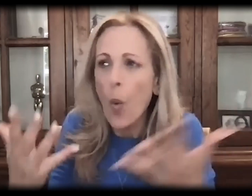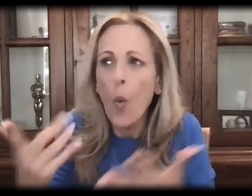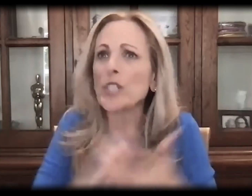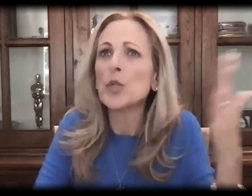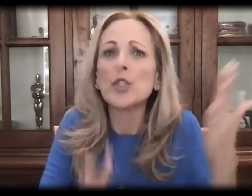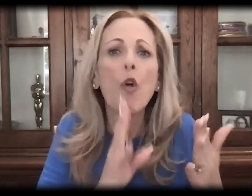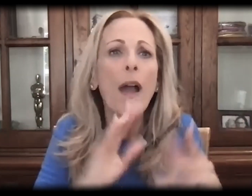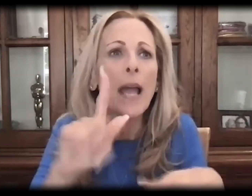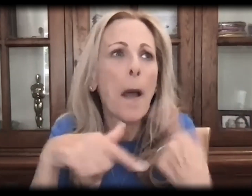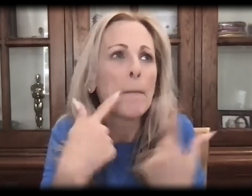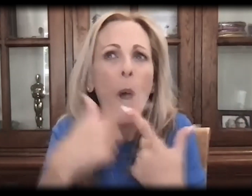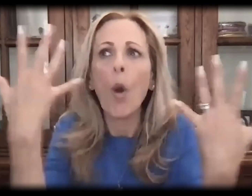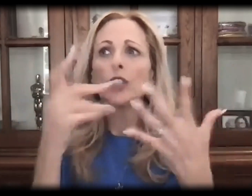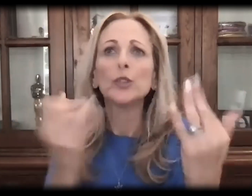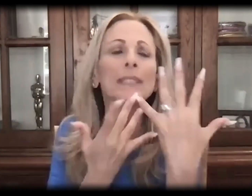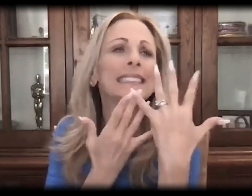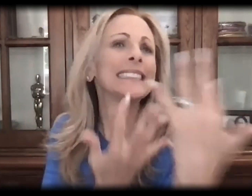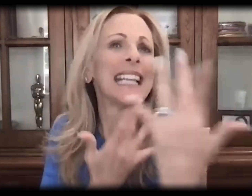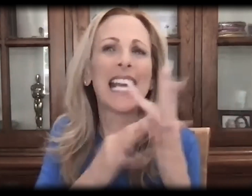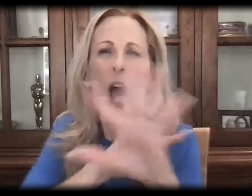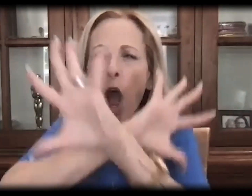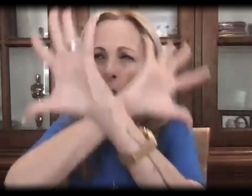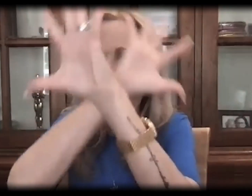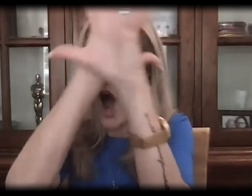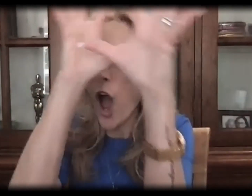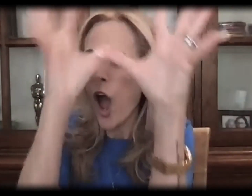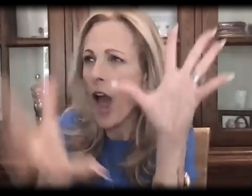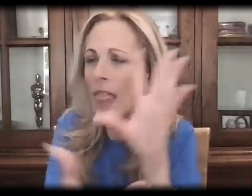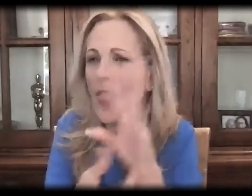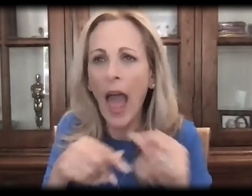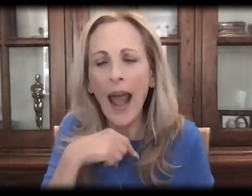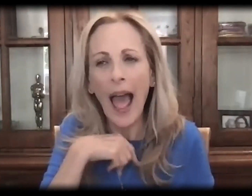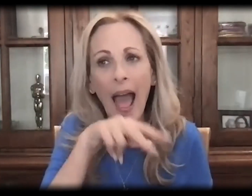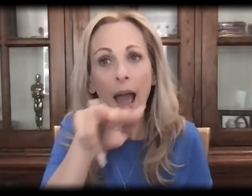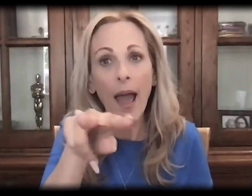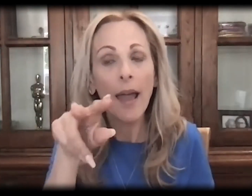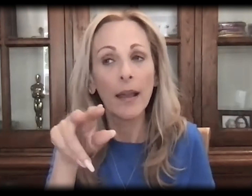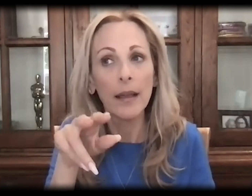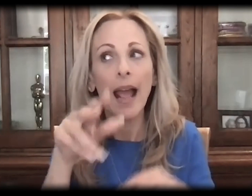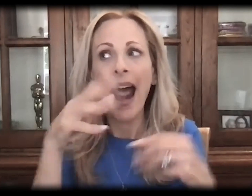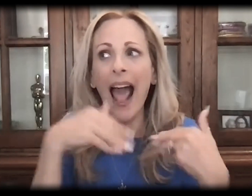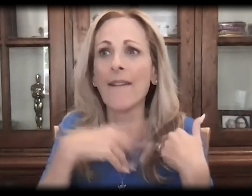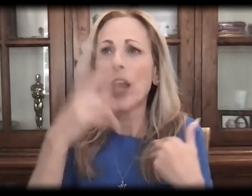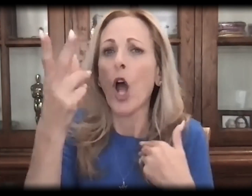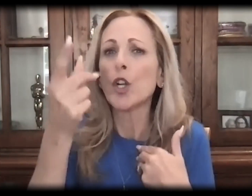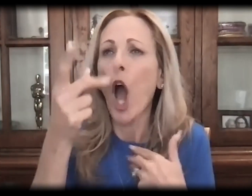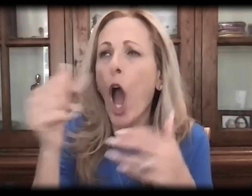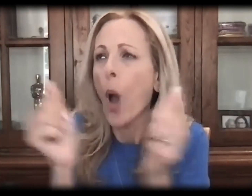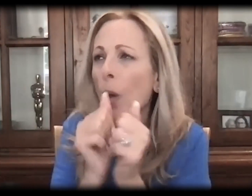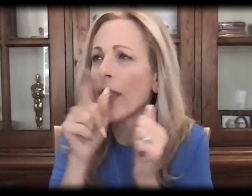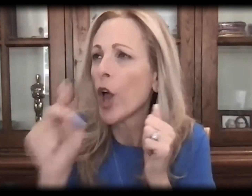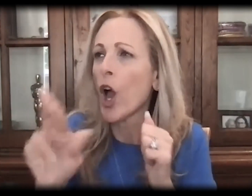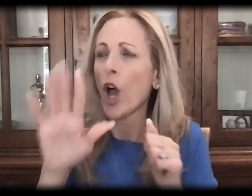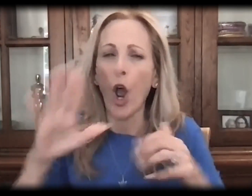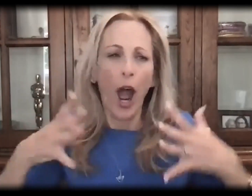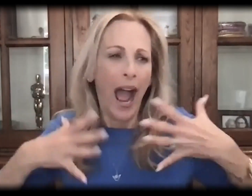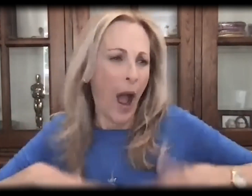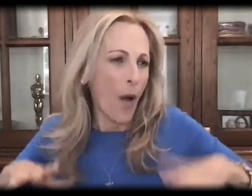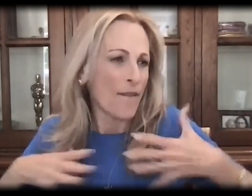mean, where she wanted to go, what even she was talking about, what she was singing. All of that was the package that I, I mean, she even had a little